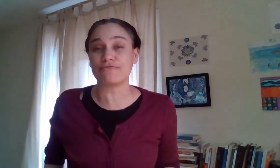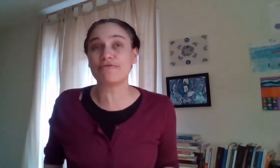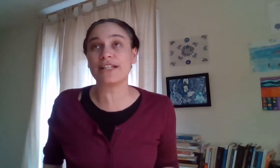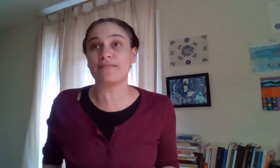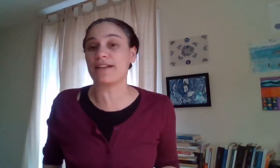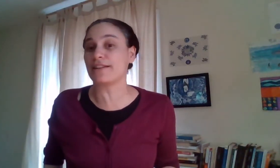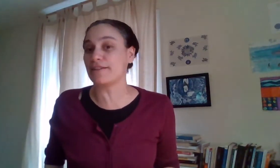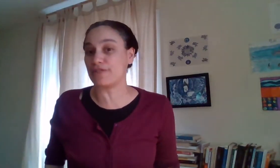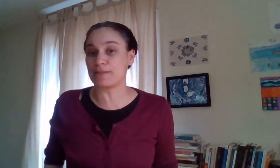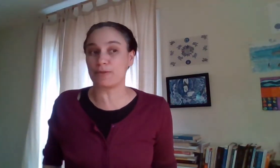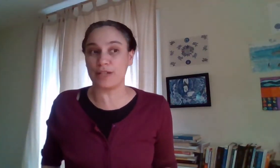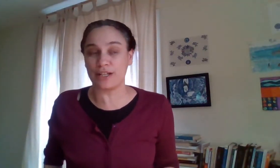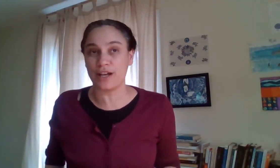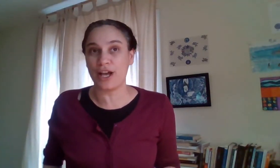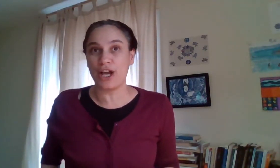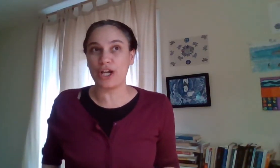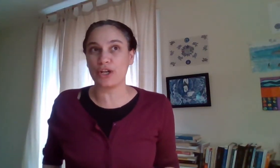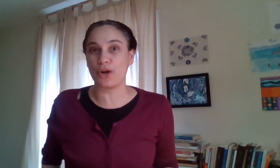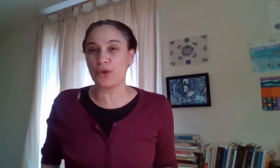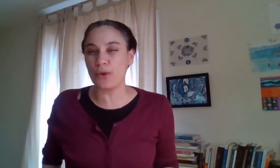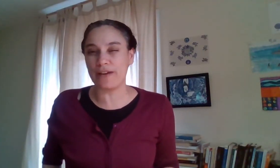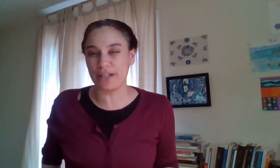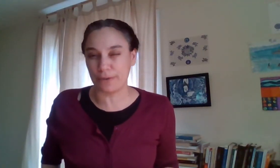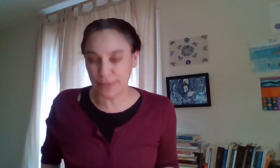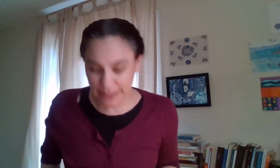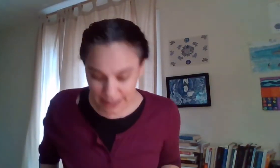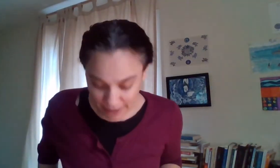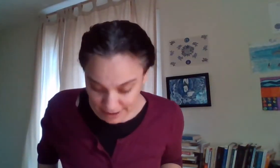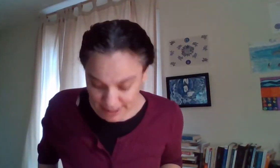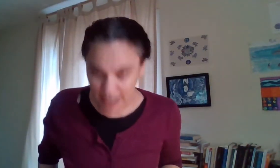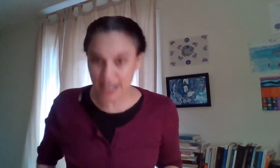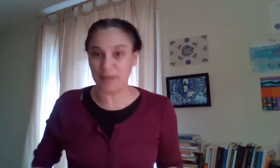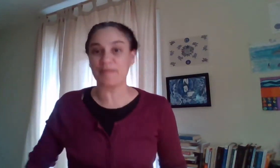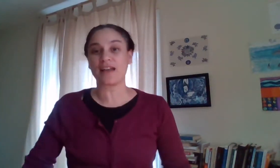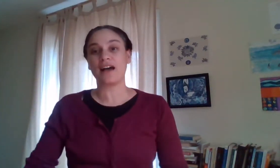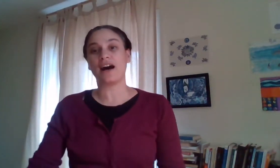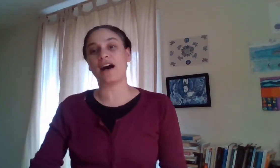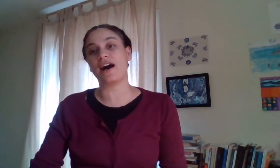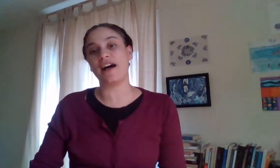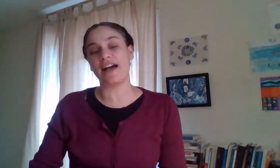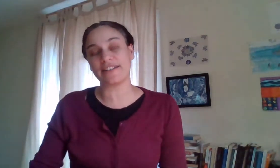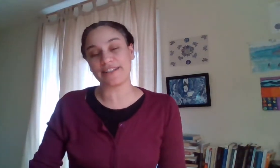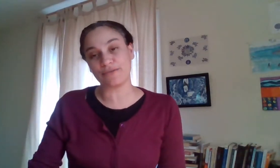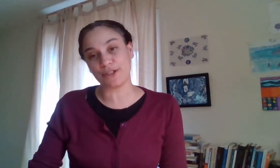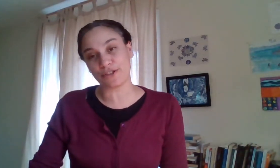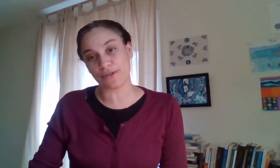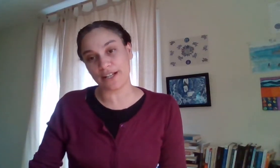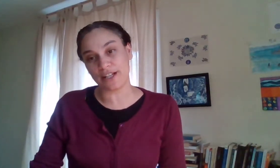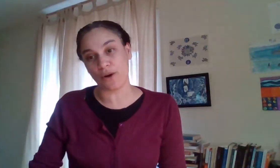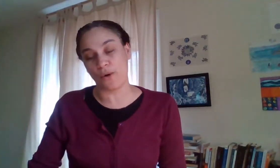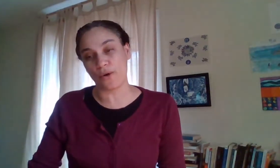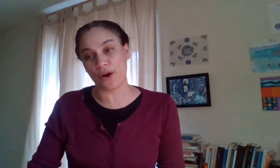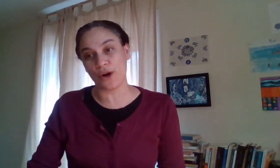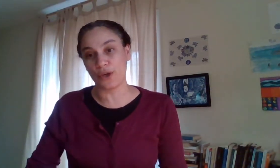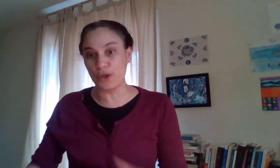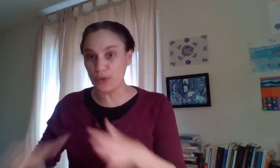really make the difference between you know you having a really hard time uh at it with your writing or you